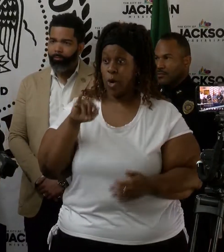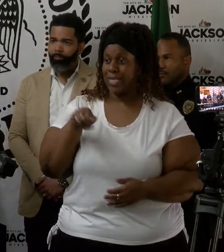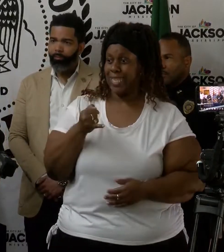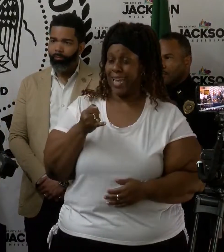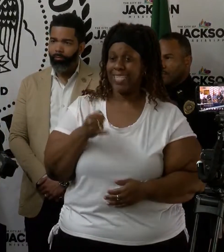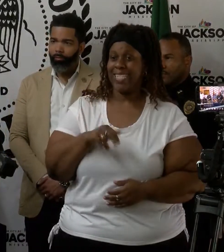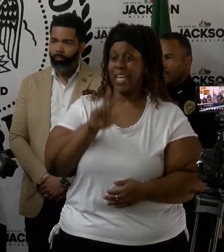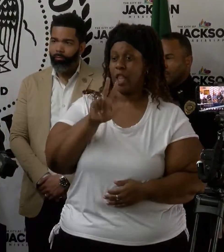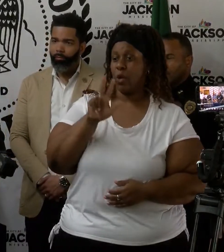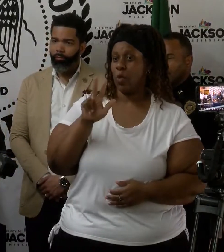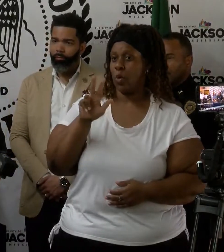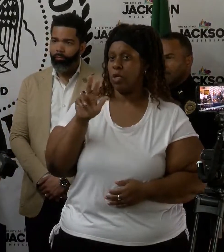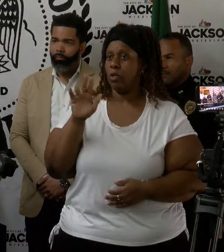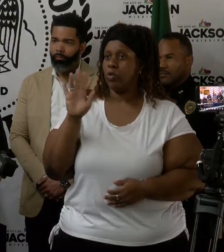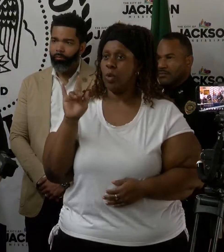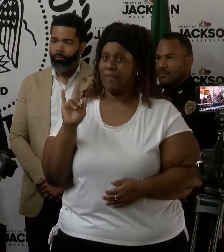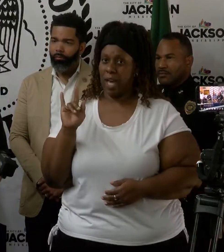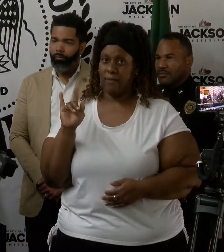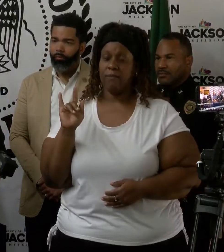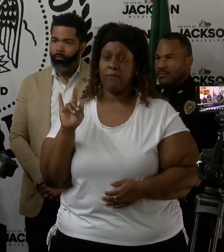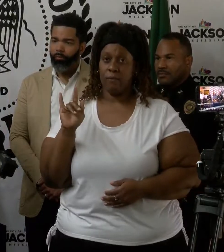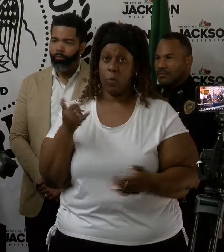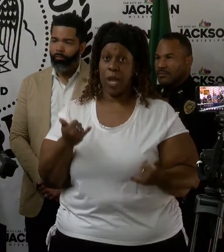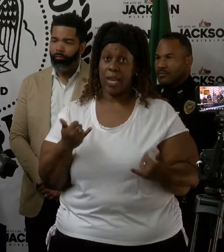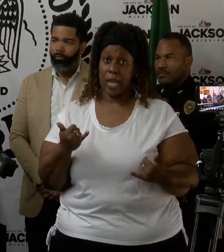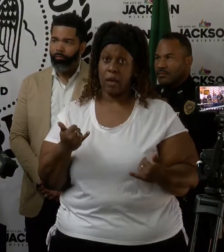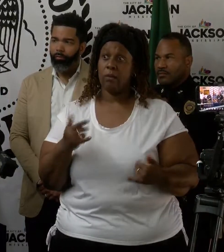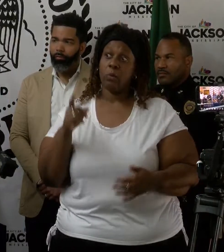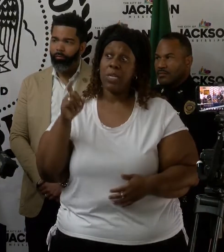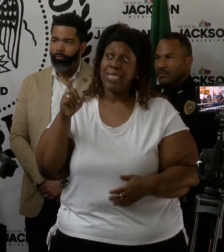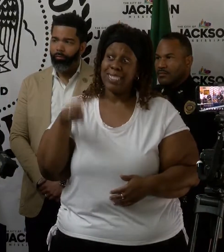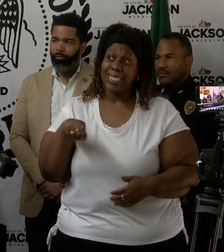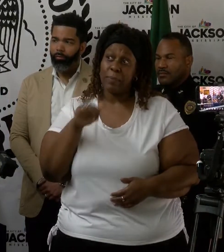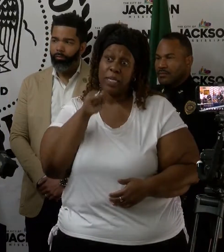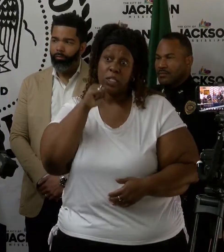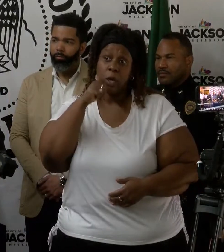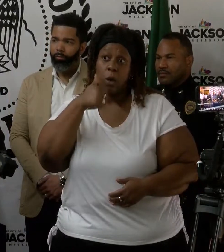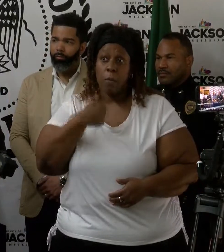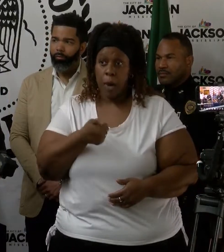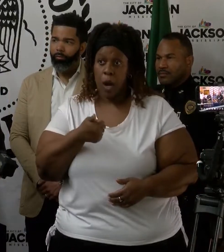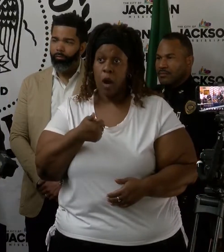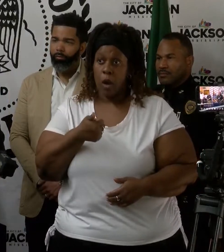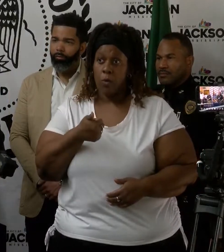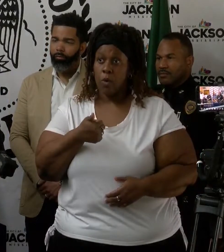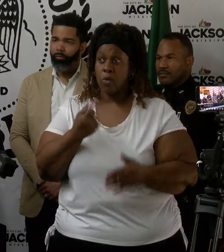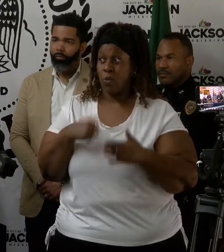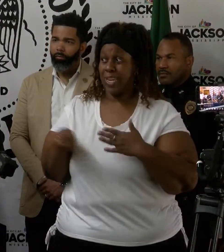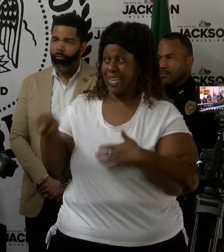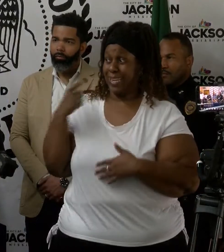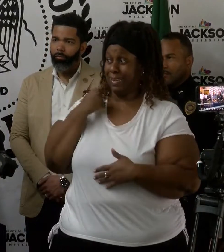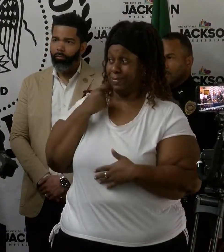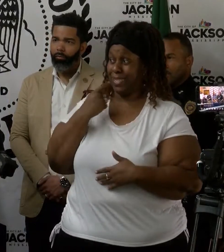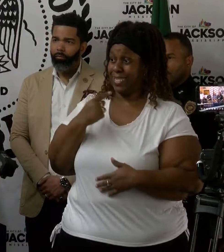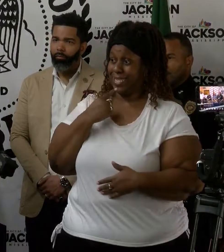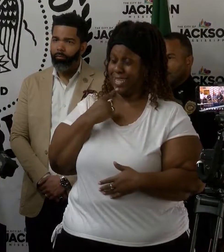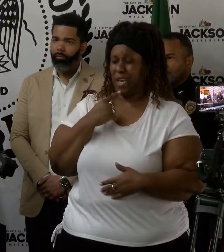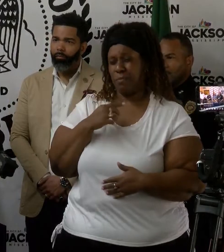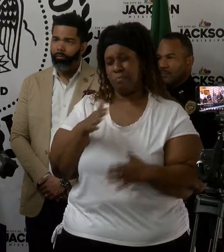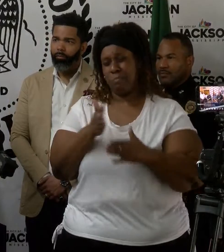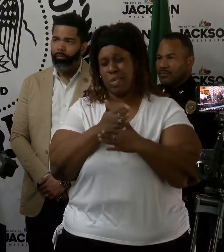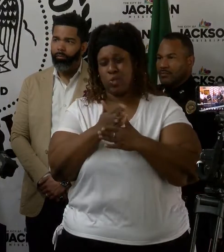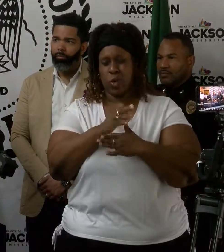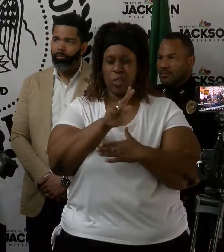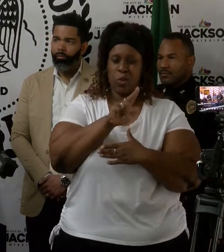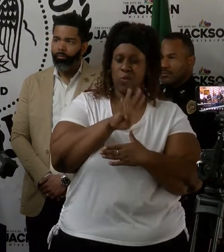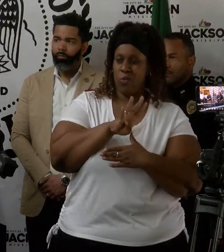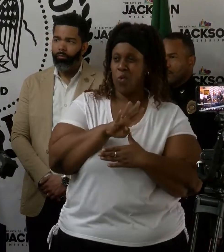3325, and we should be tomorrow, based upon what John's discharging, somewhere between 34